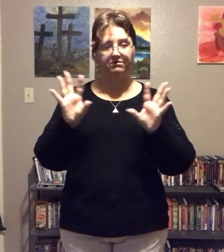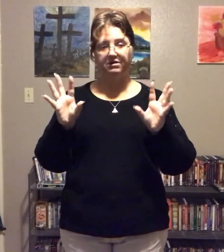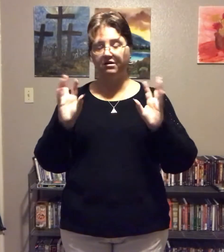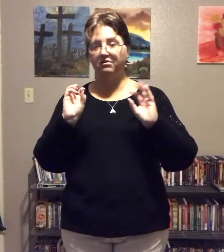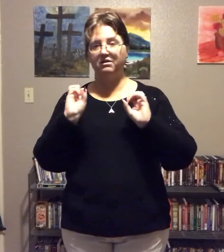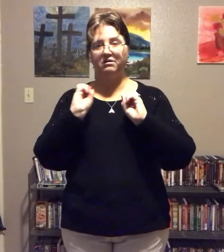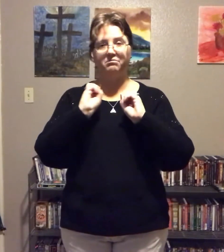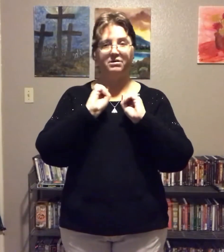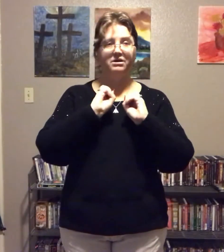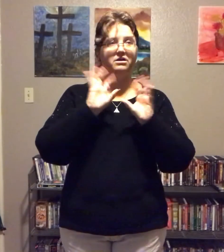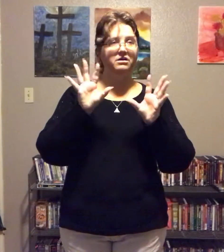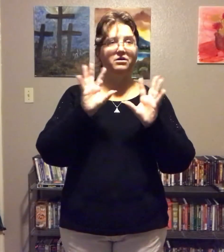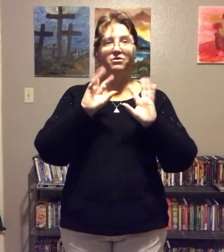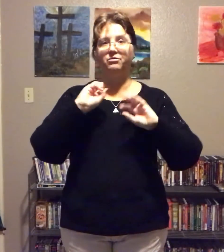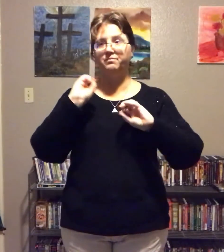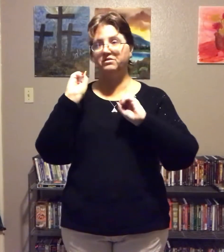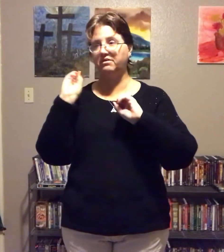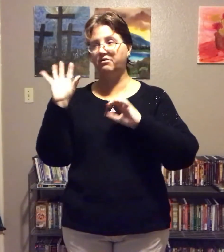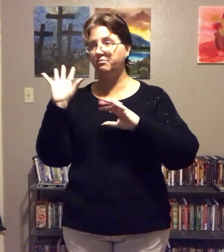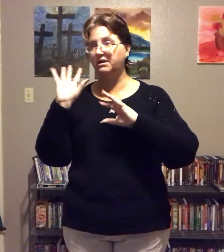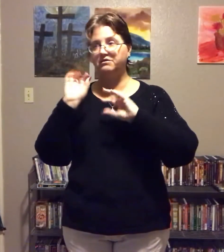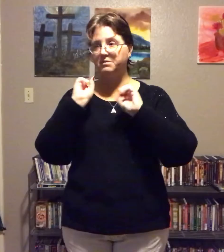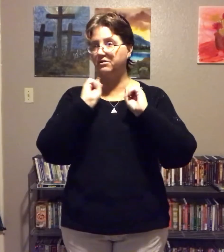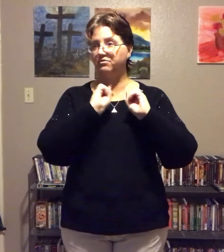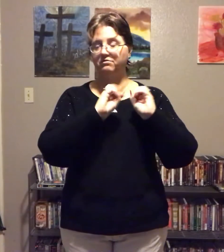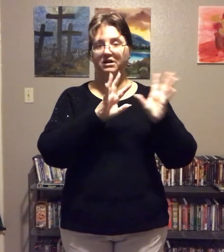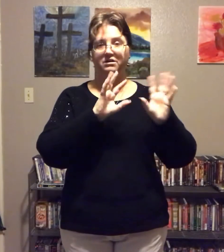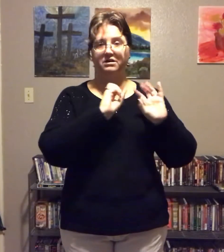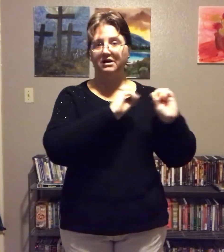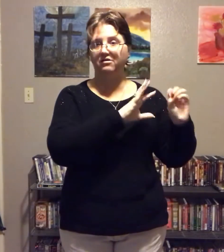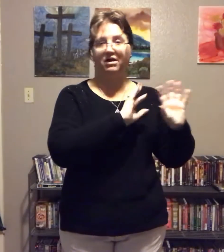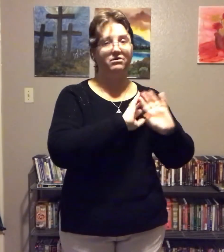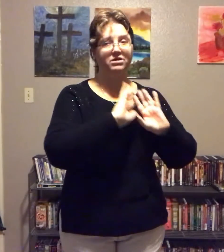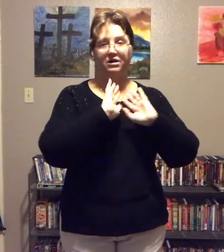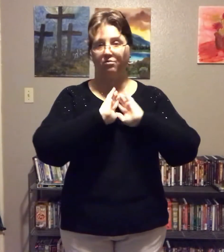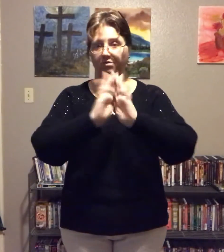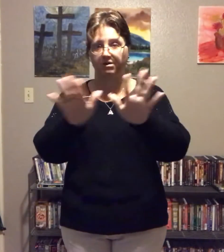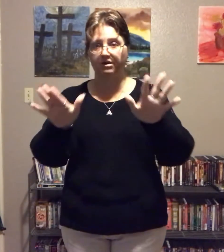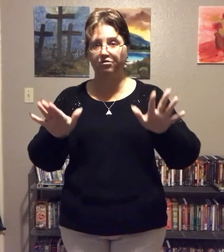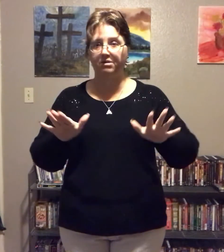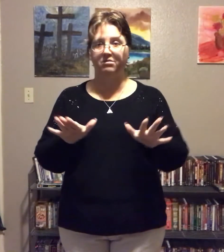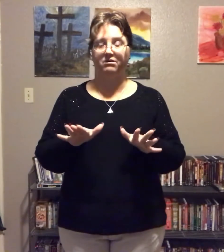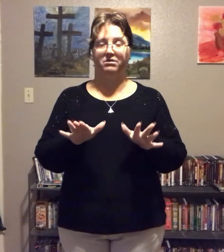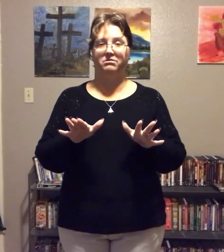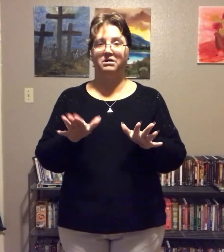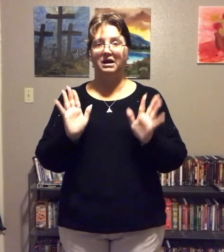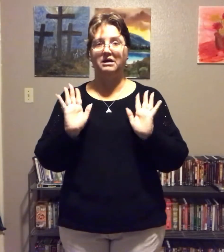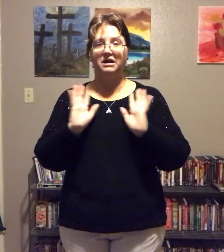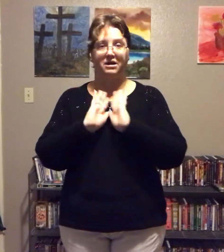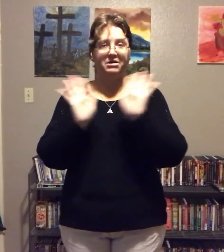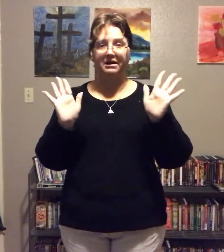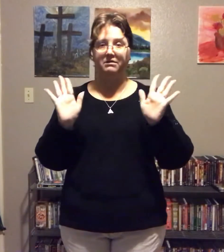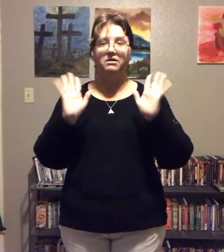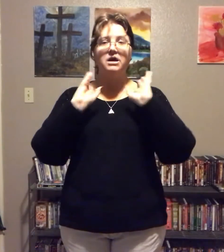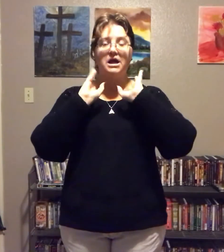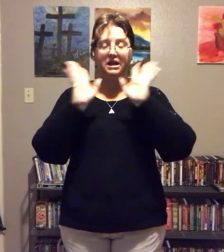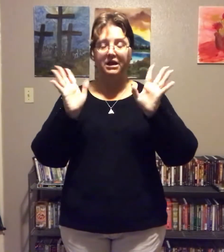vegetarian, paleo, South Beach, Mediterranean, keto. I don't care what plan you may be on. Okay? Any plan. Any